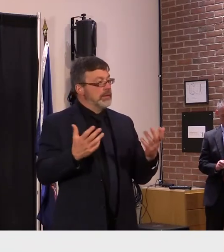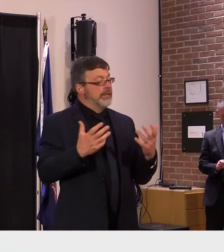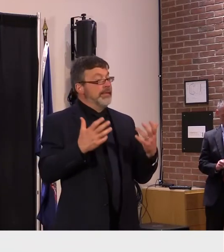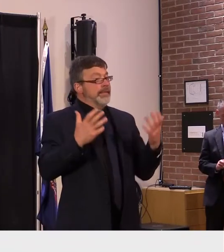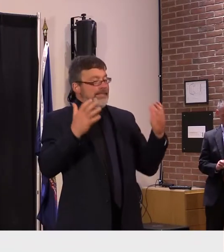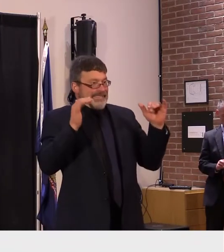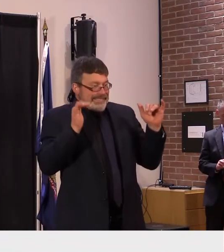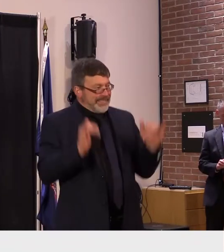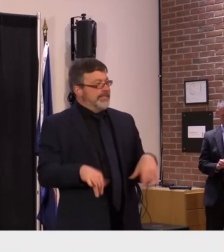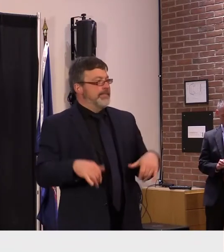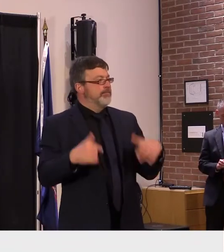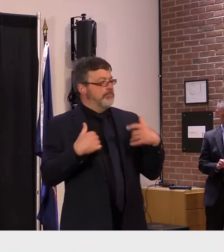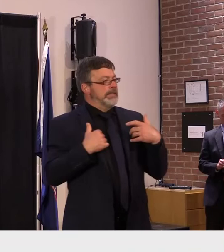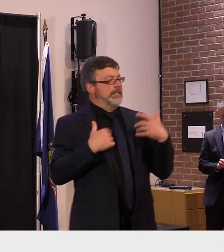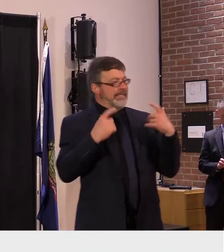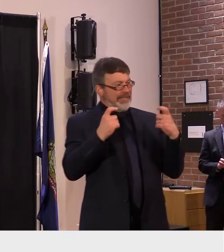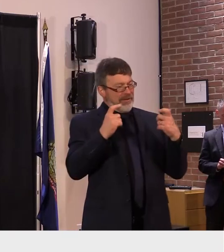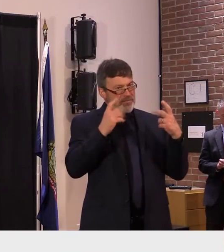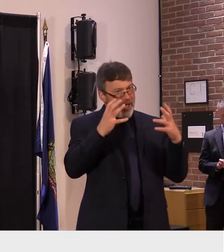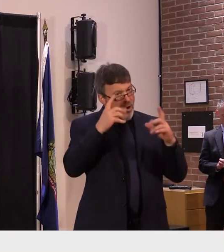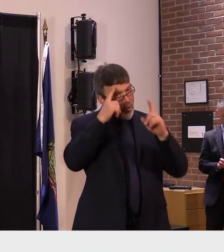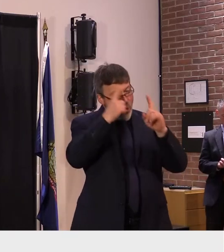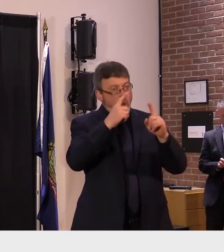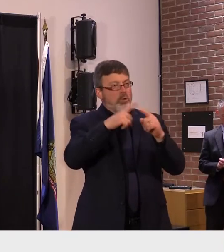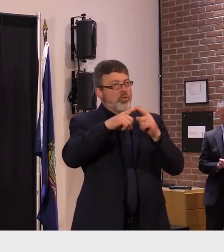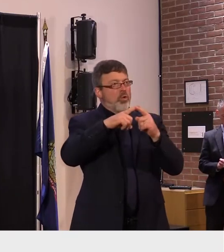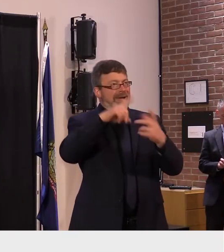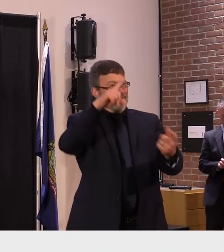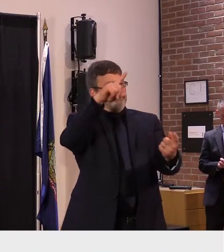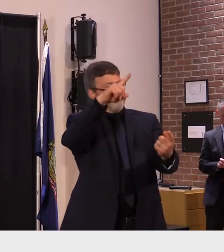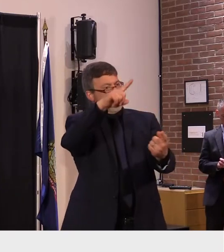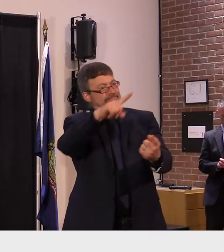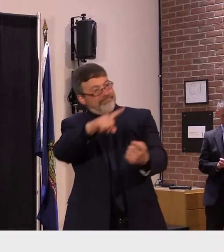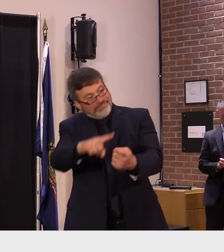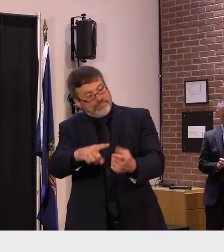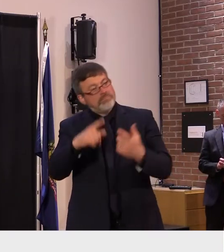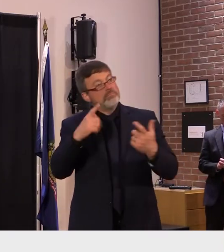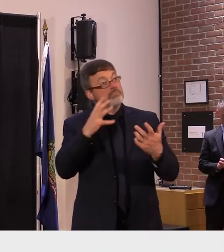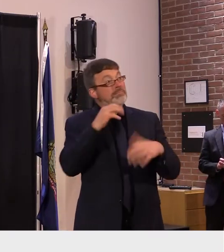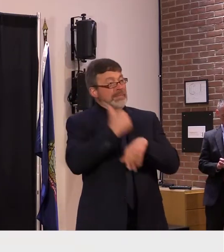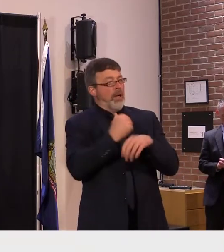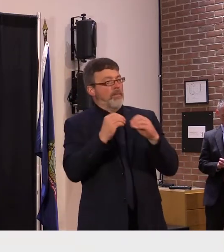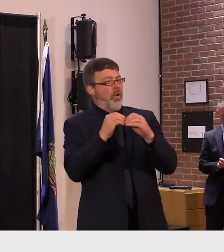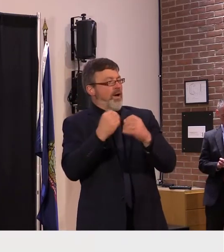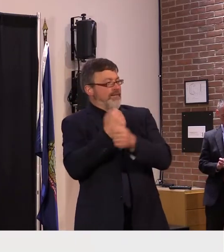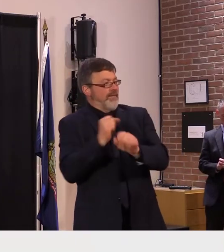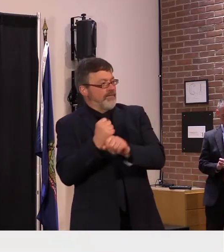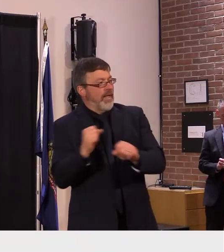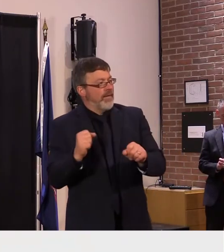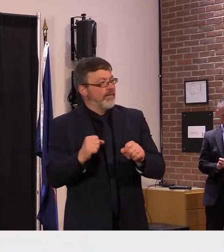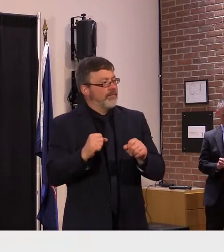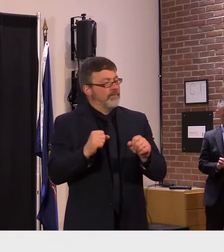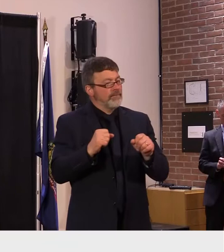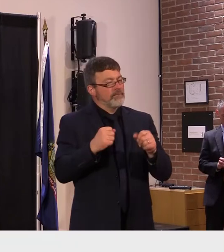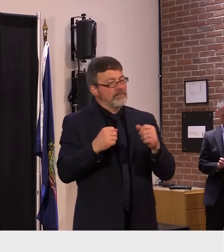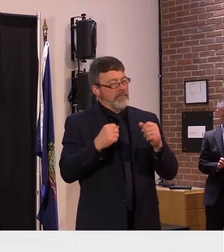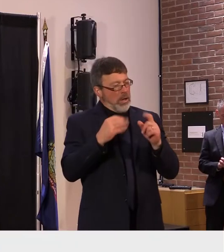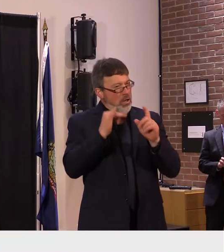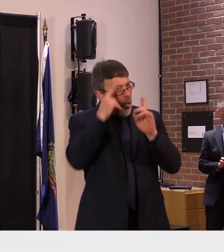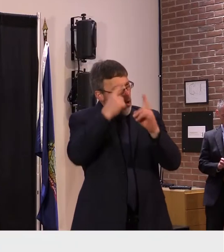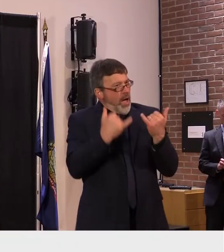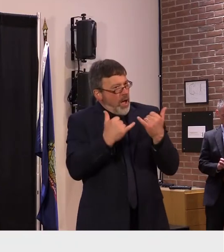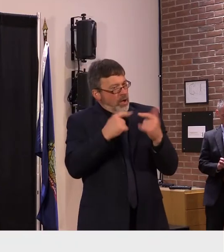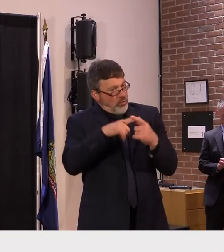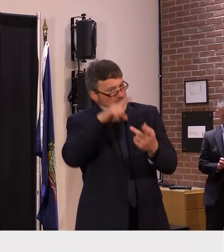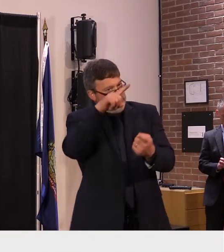and save lives so the broad theme is harm reduction i want people to understand that prior to the pandemic and